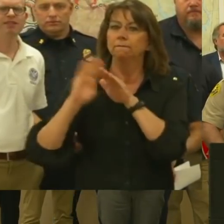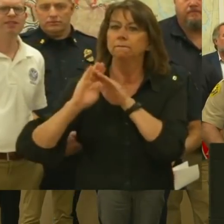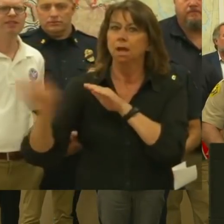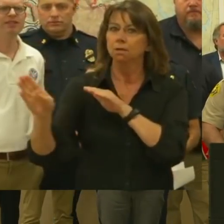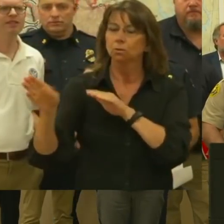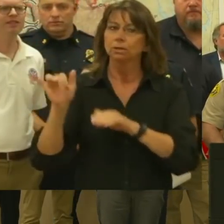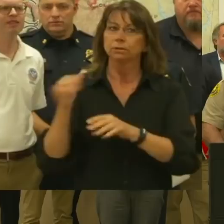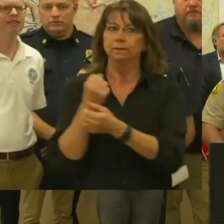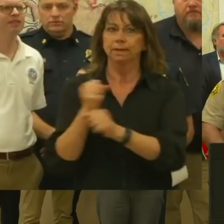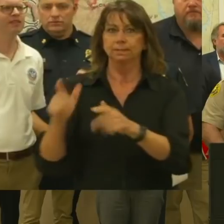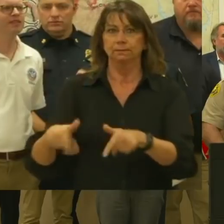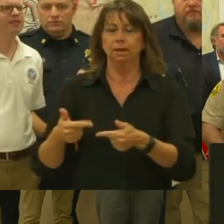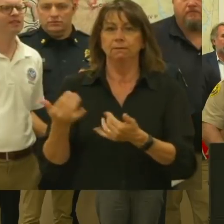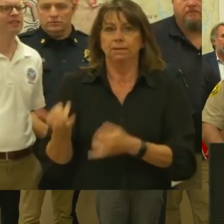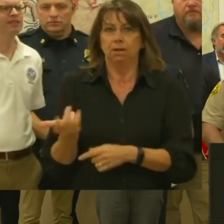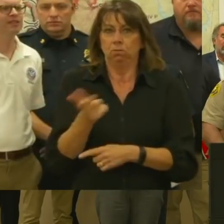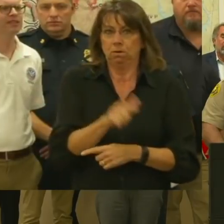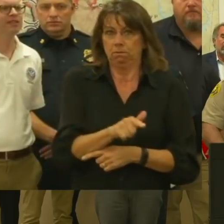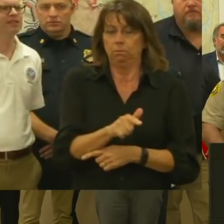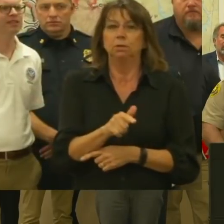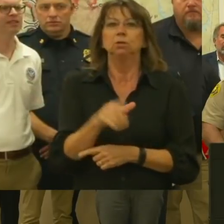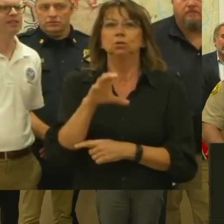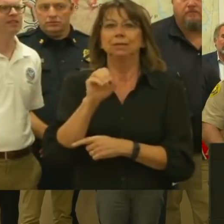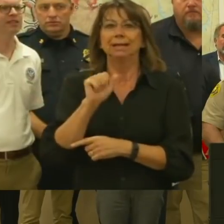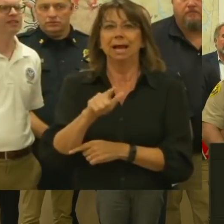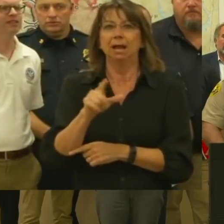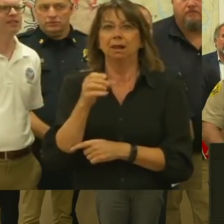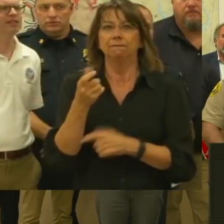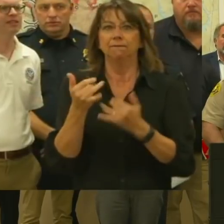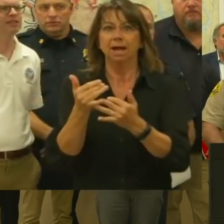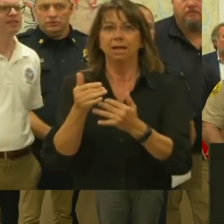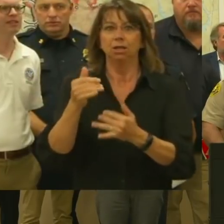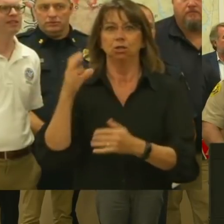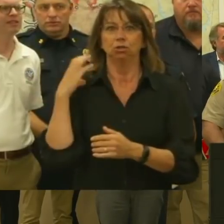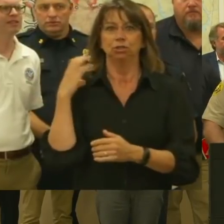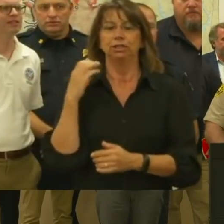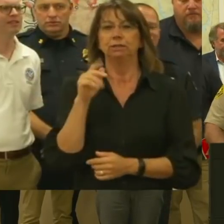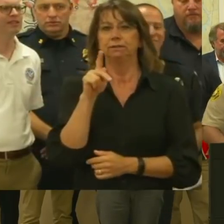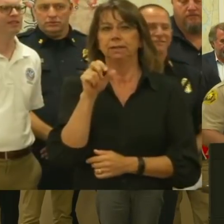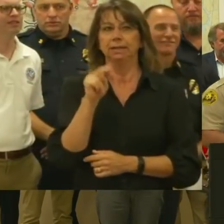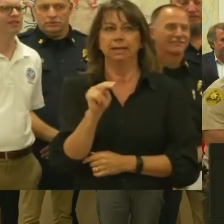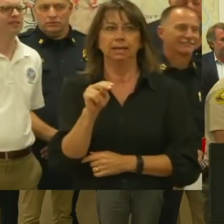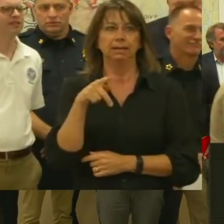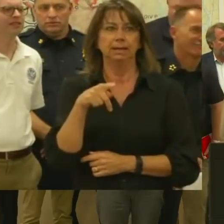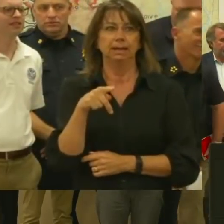This time I'd like to turn it over to Cal Fire Chief Ken Pimlott.